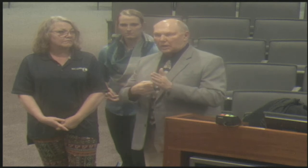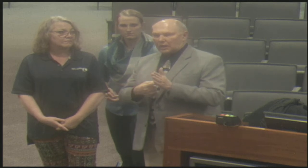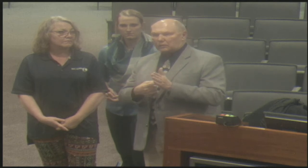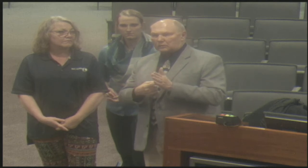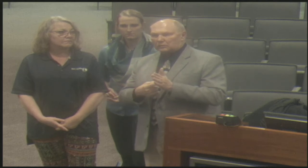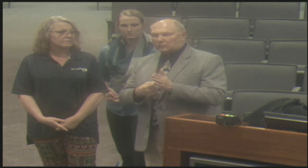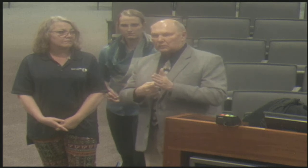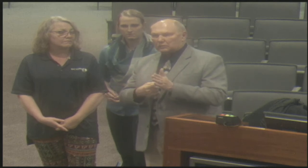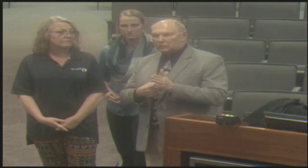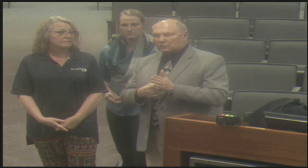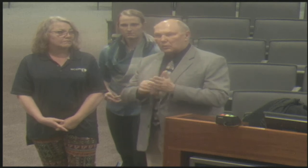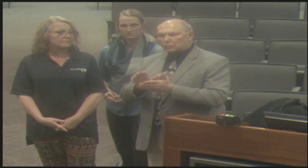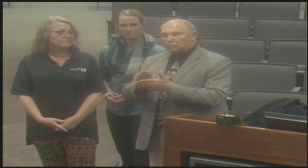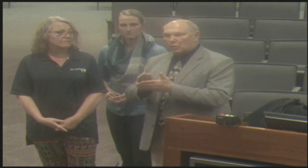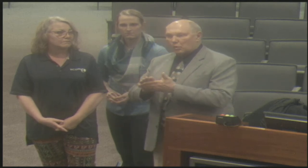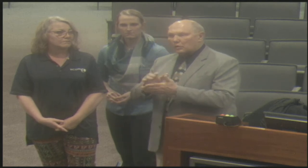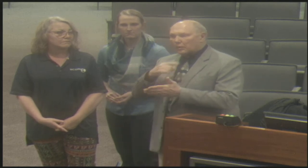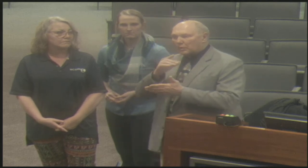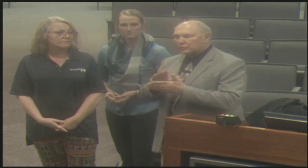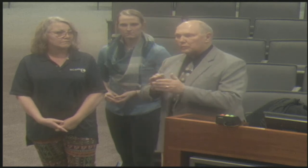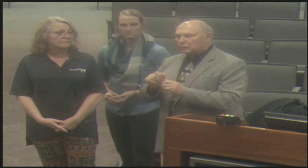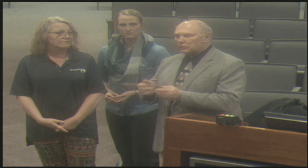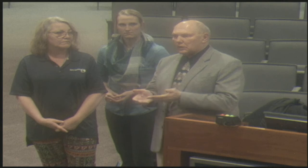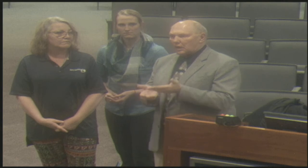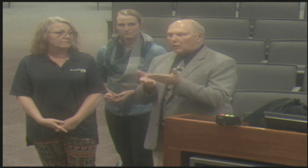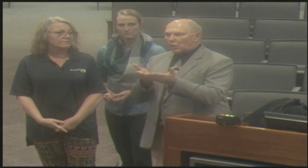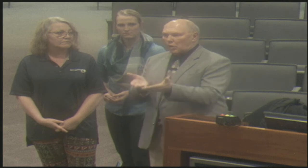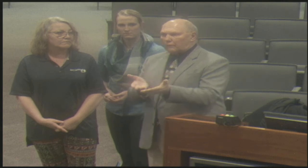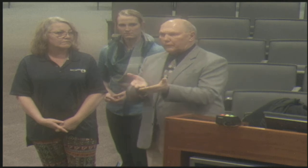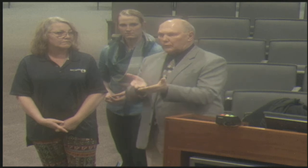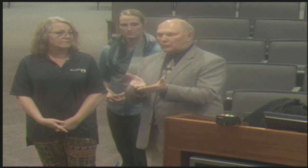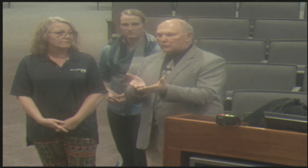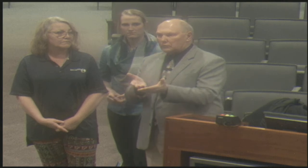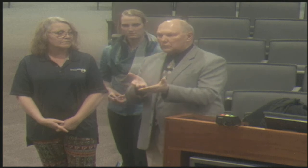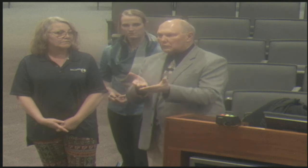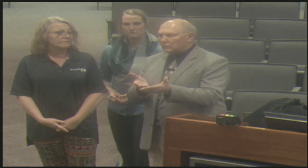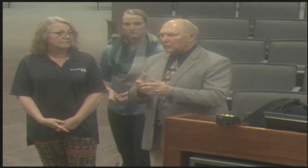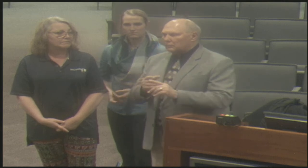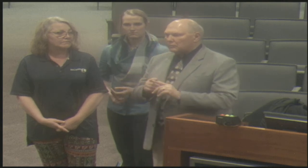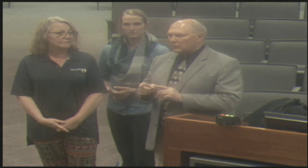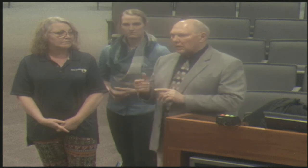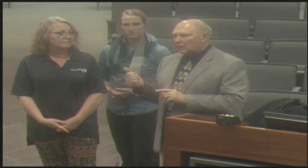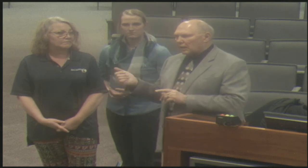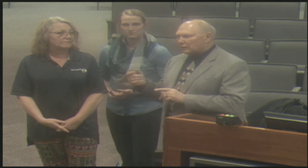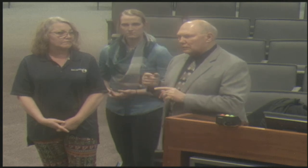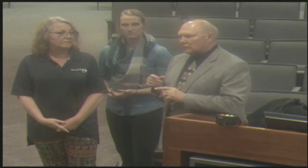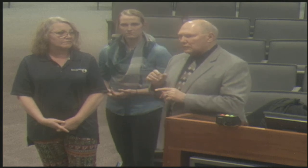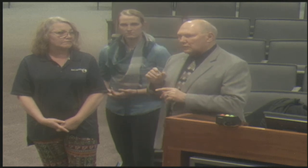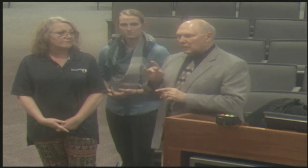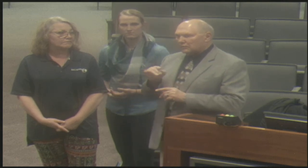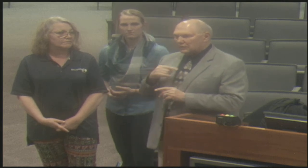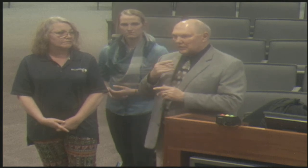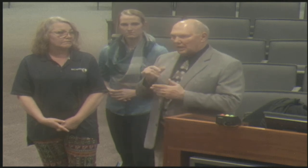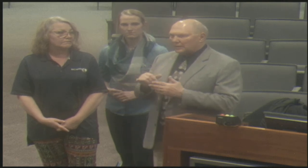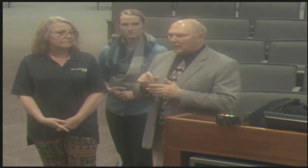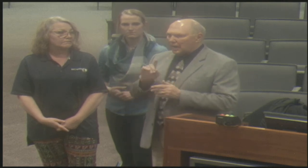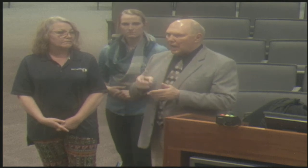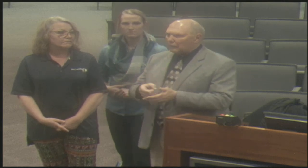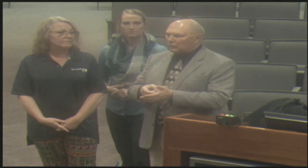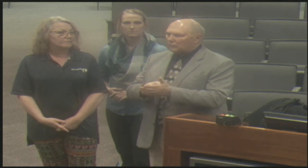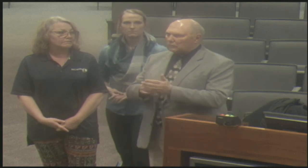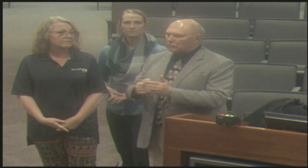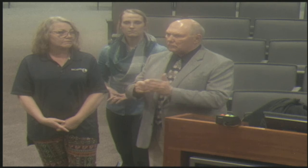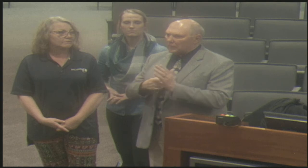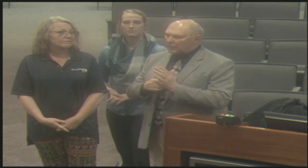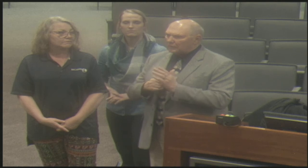American Sign Language is listed there. So public schools can offer it. But as Kim